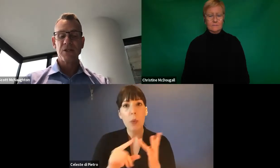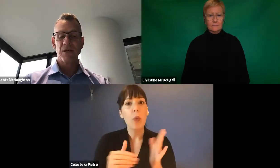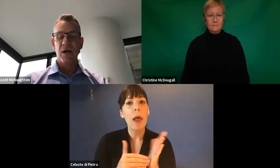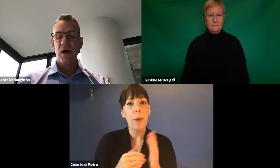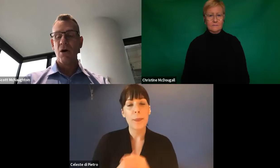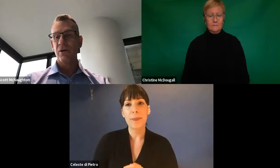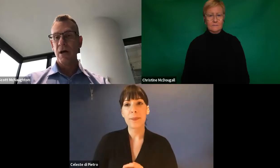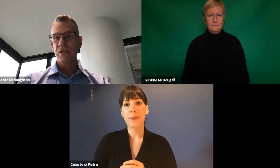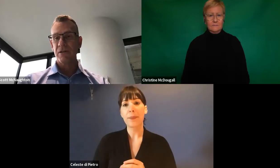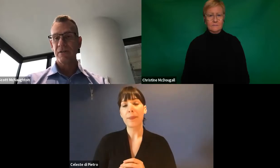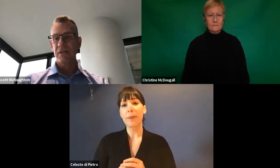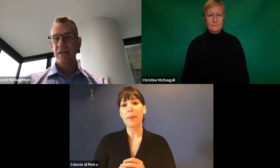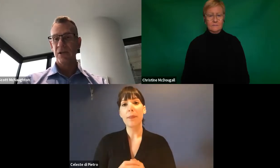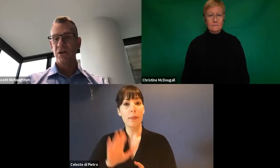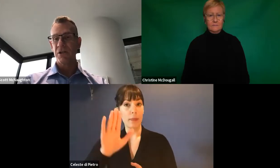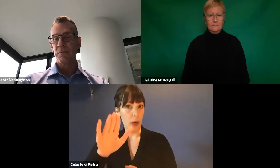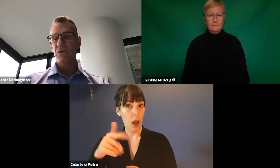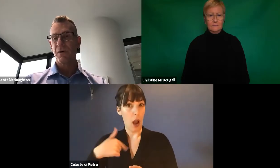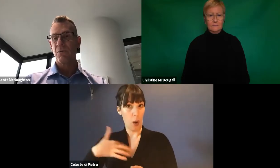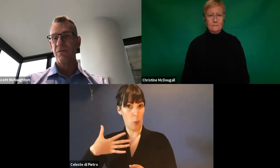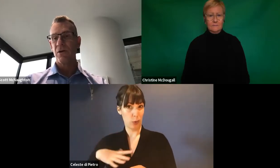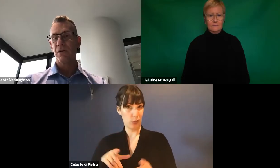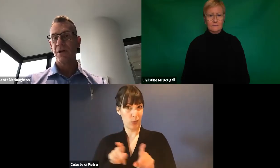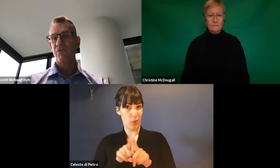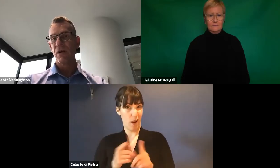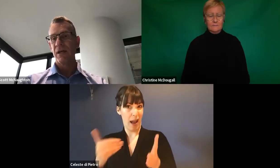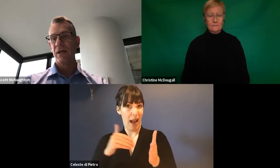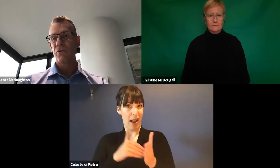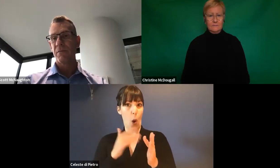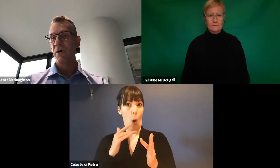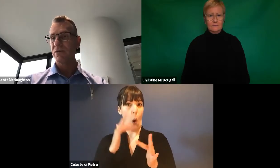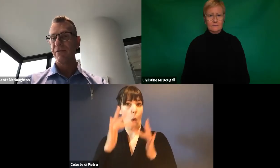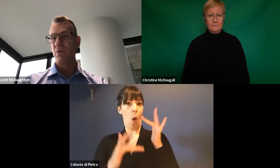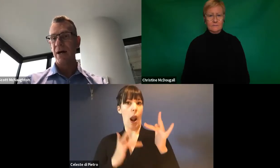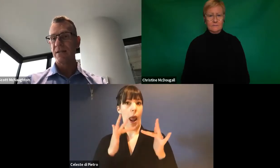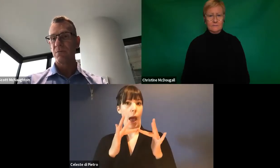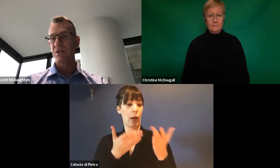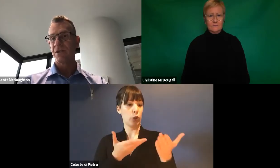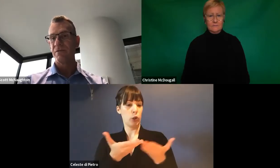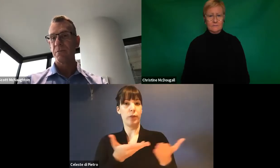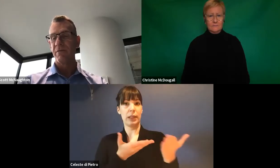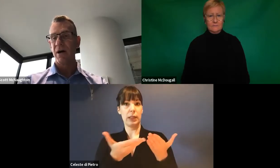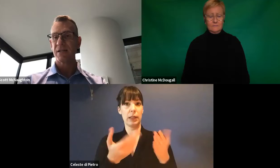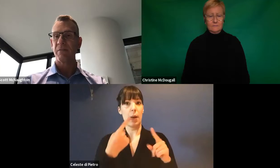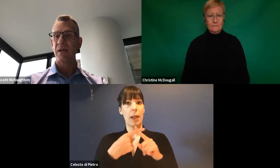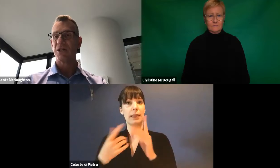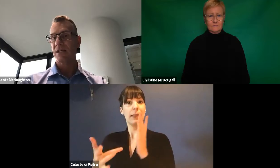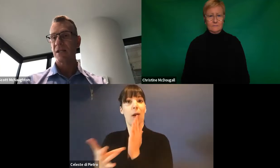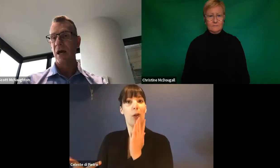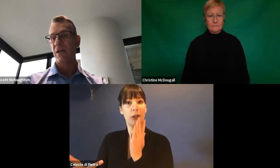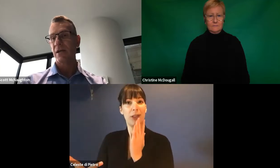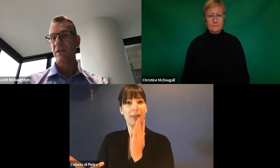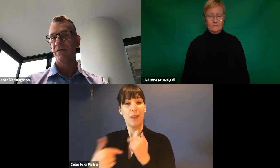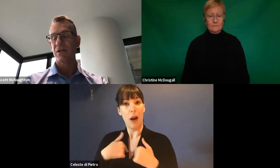briefly mention online services and technology because we've heard a lot of really good and positive ways in which service providers have been